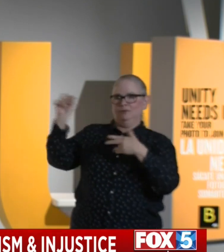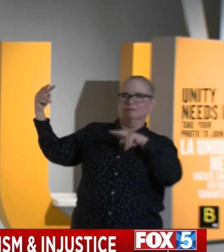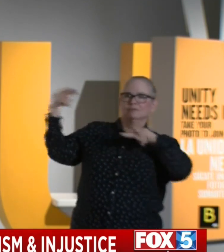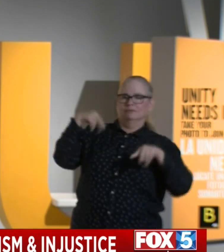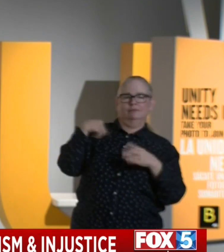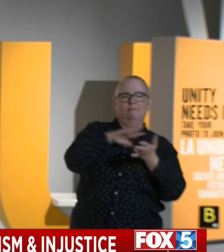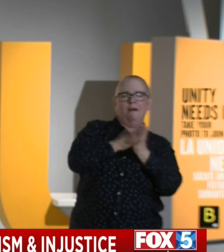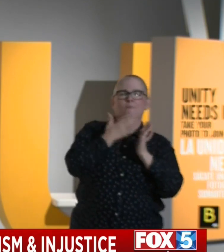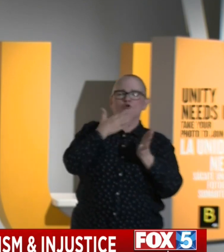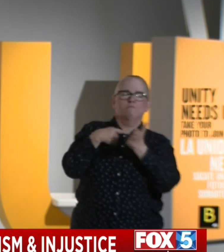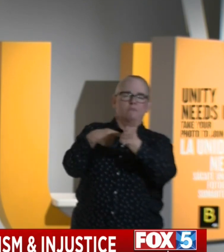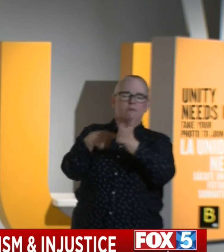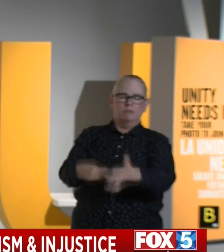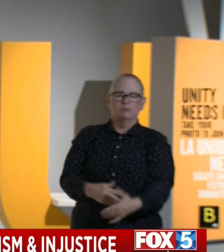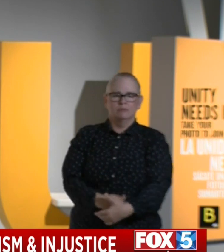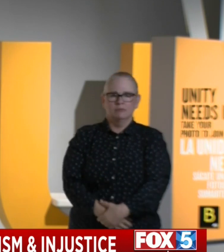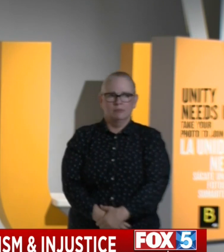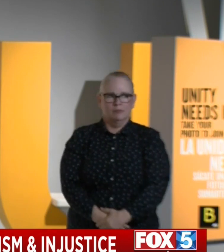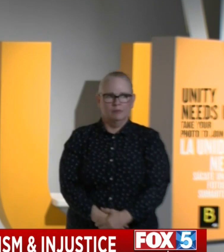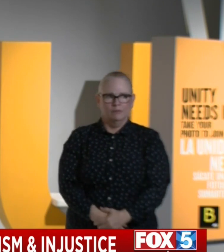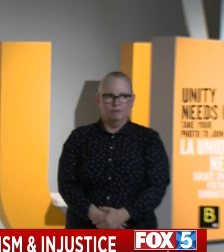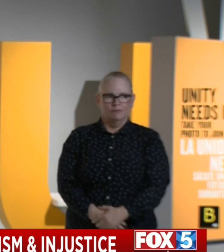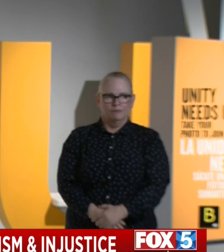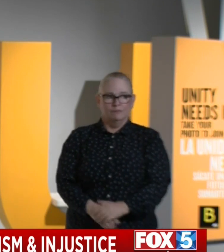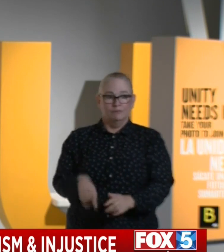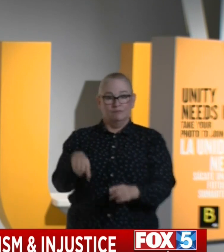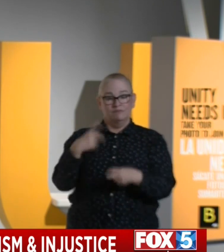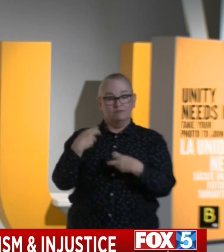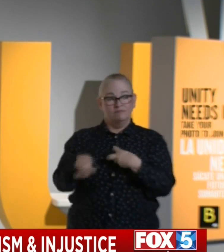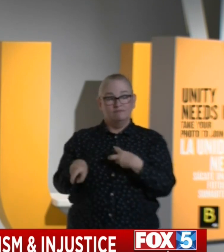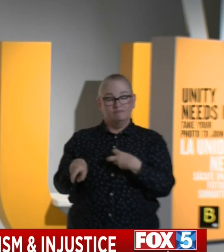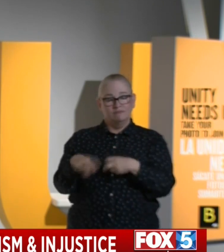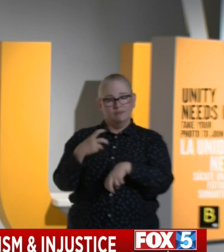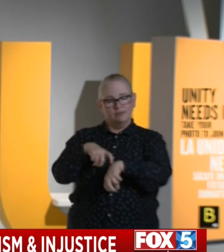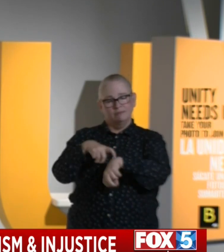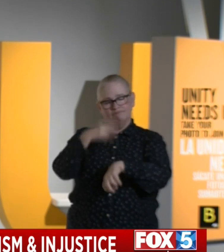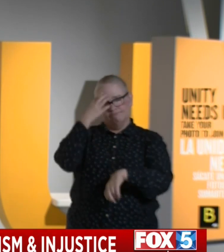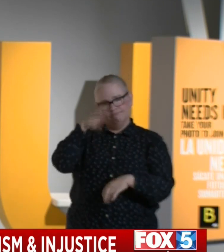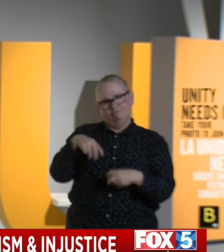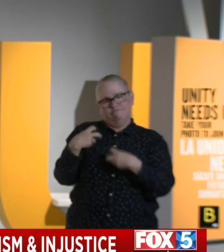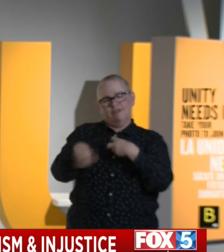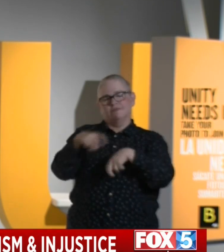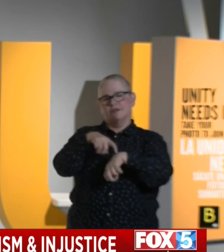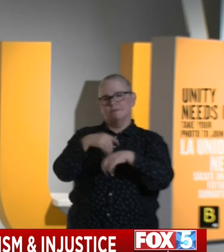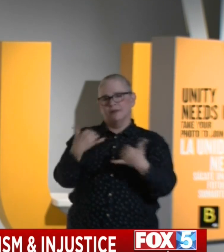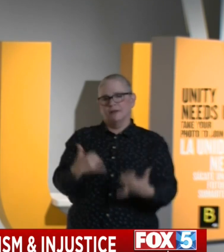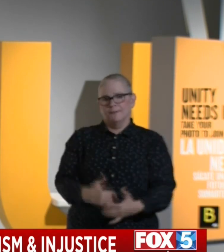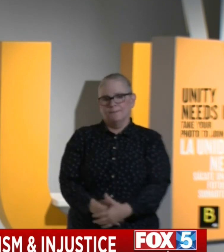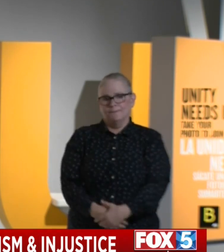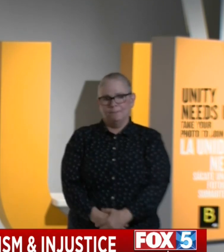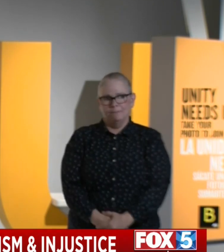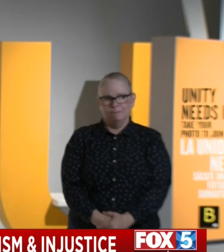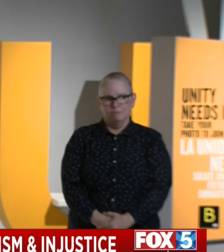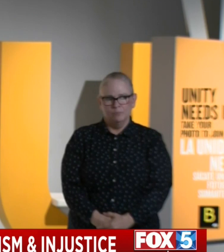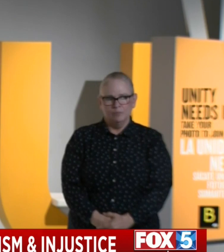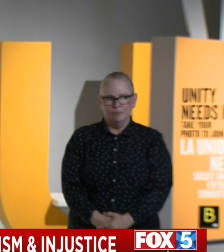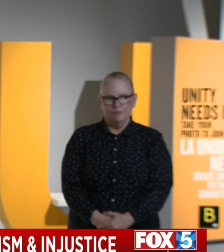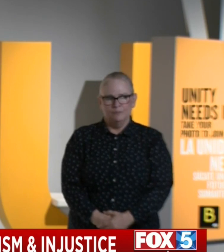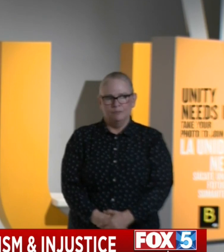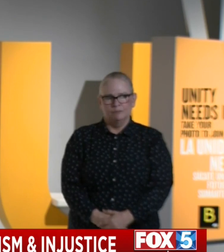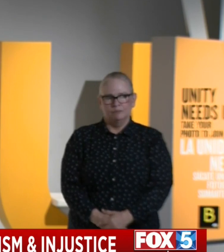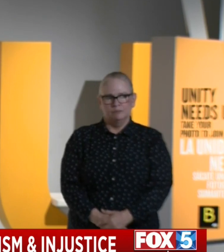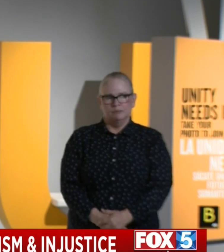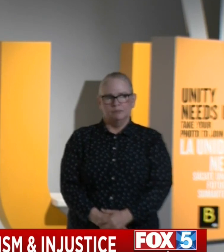for all of us. And I just want to express in particular deep, deep respect